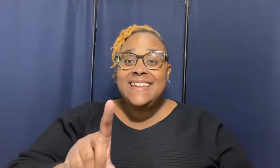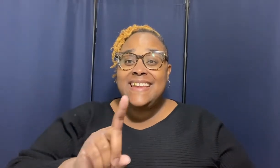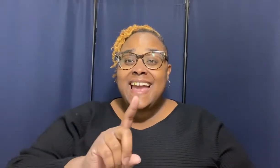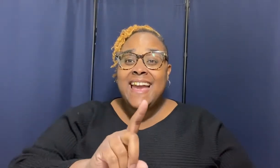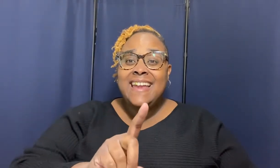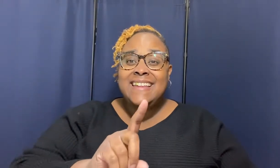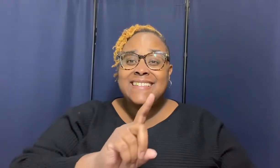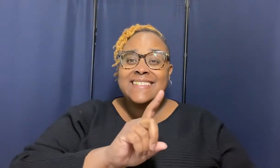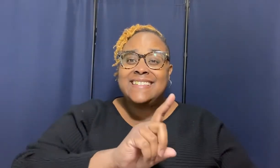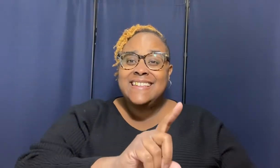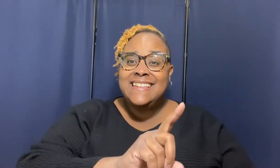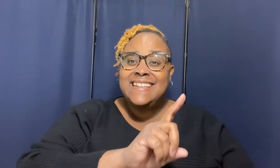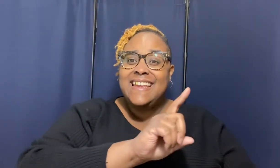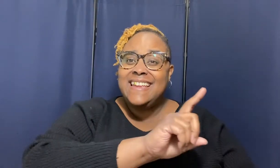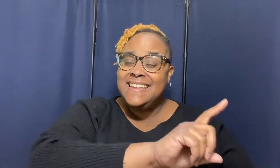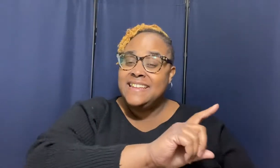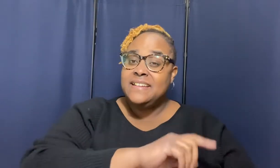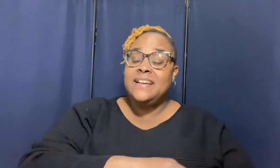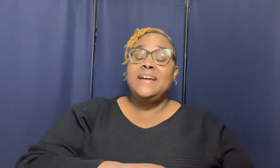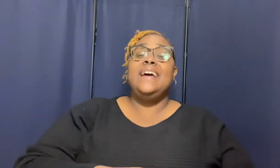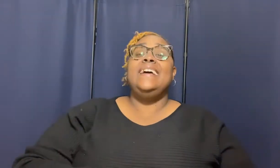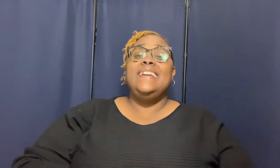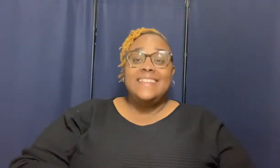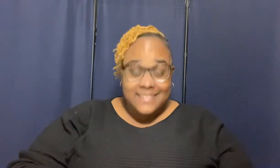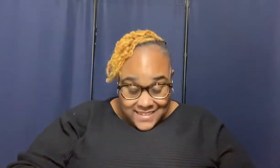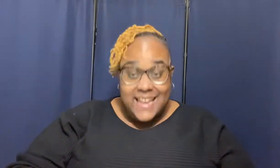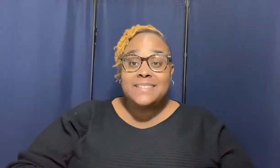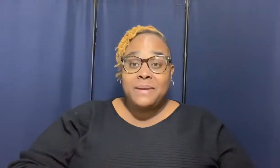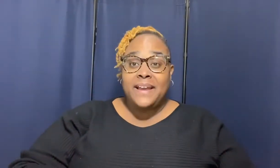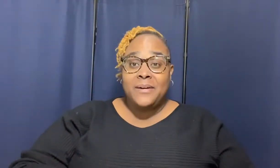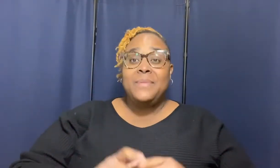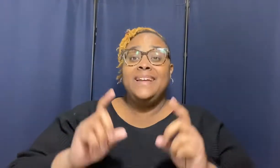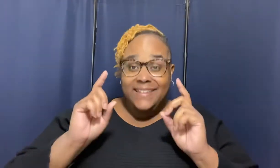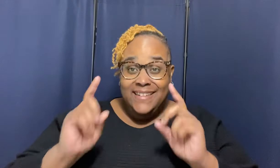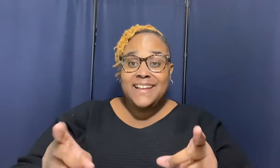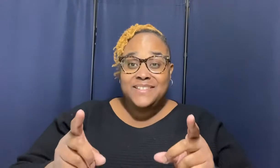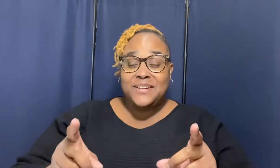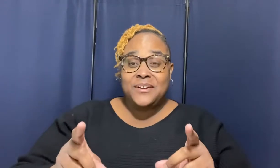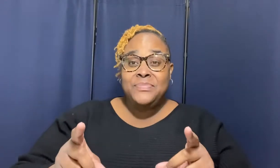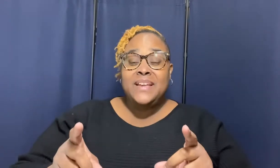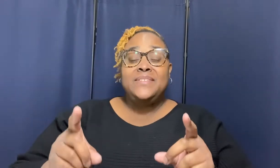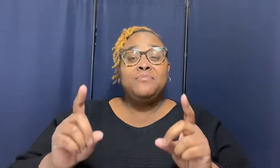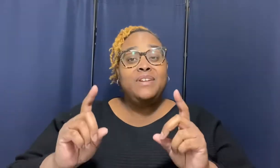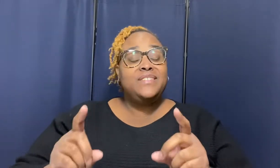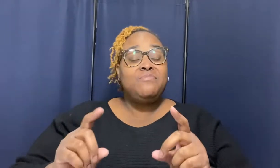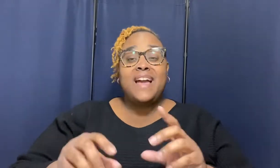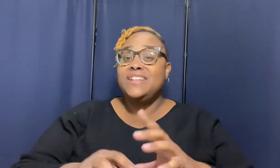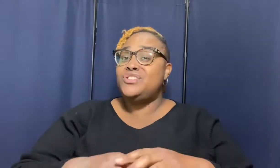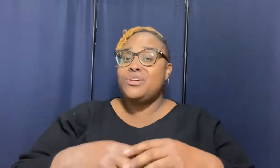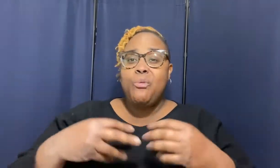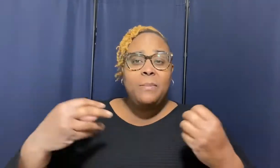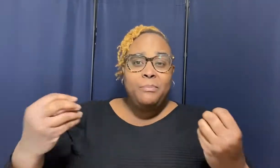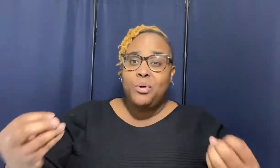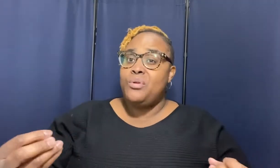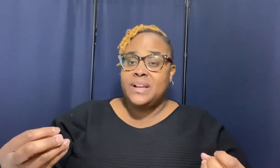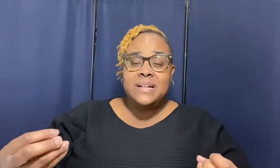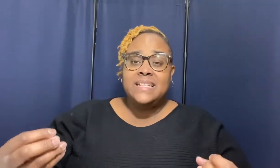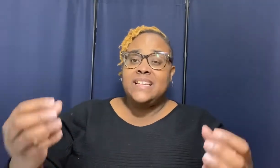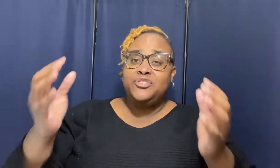-a-c-e yes ma'am yes sir the reason why it's so important that you